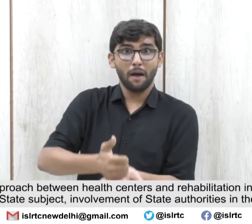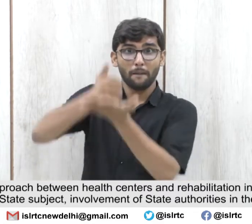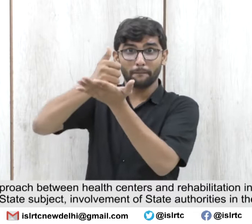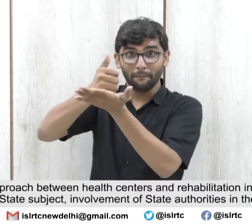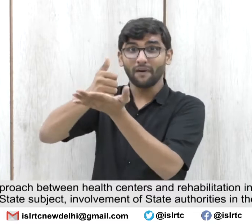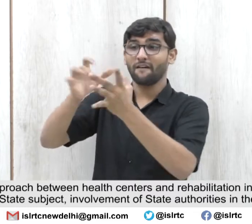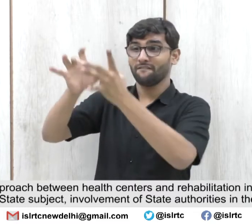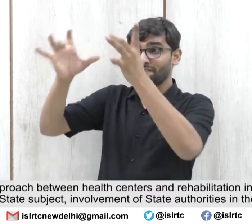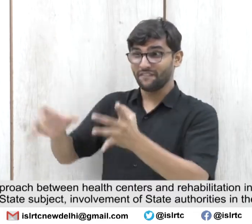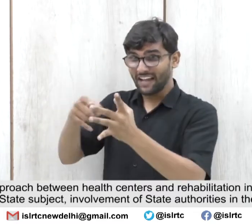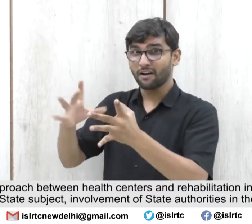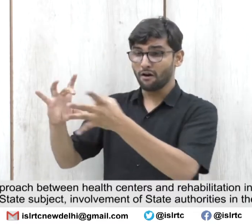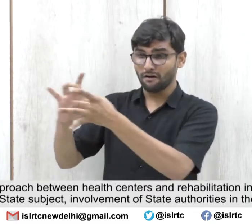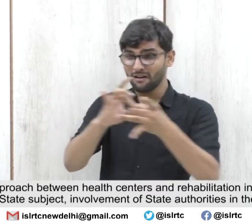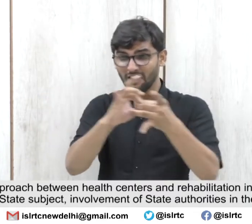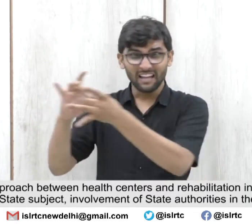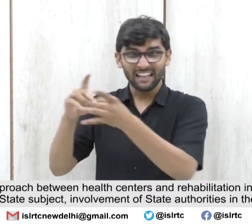institutions needed.